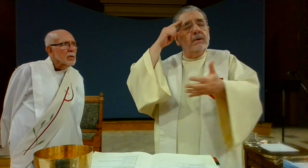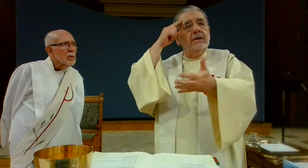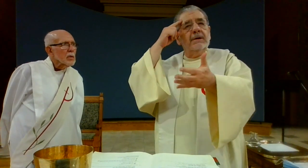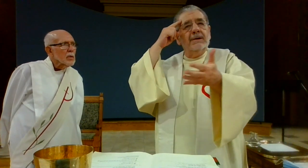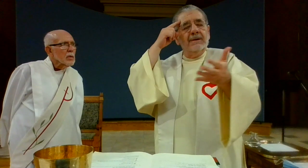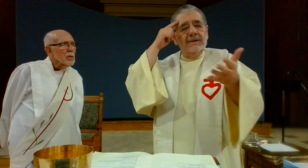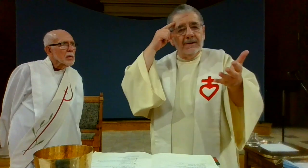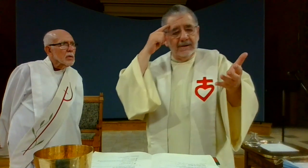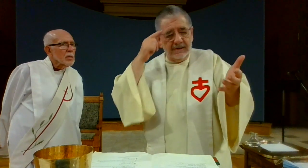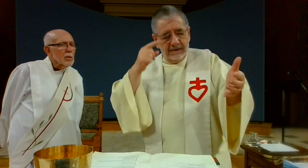for you